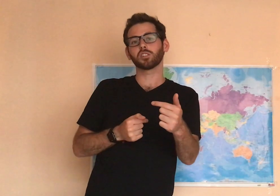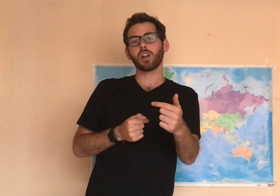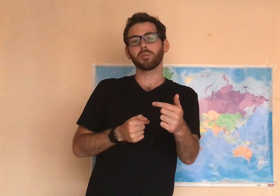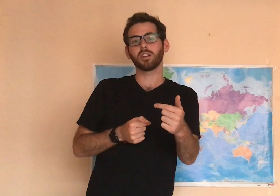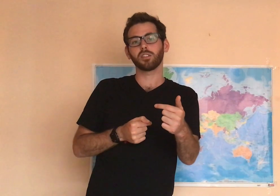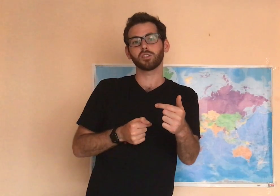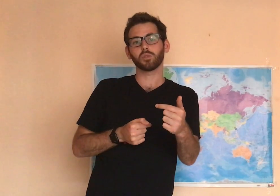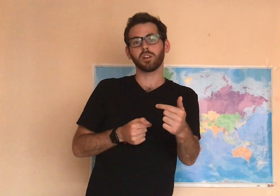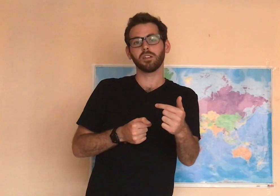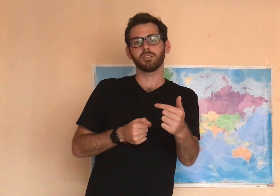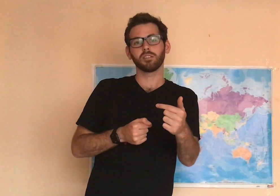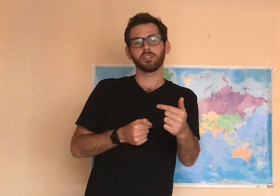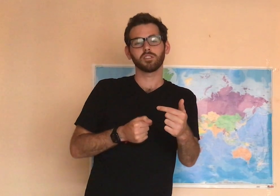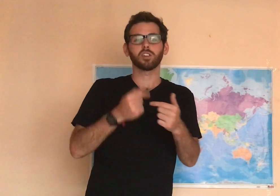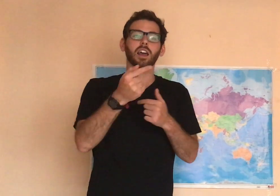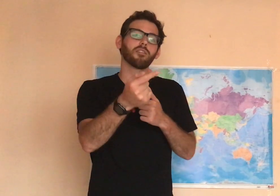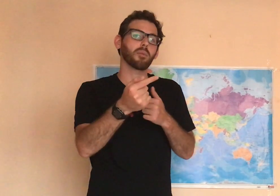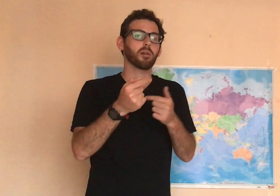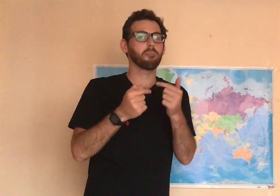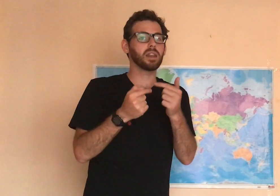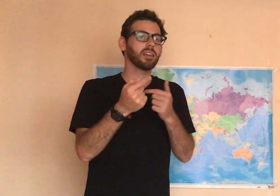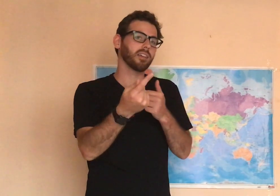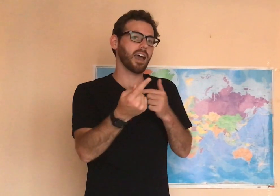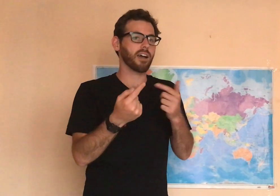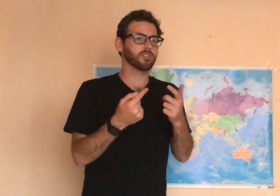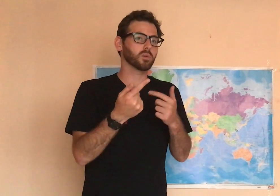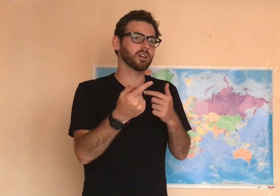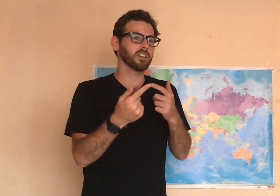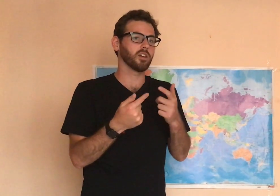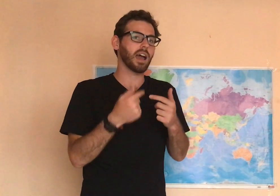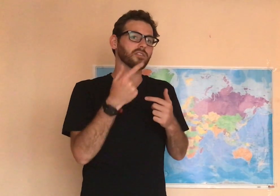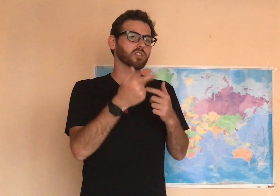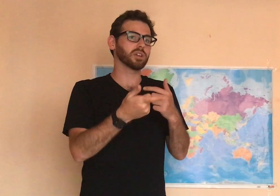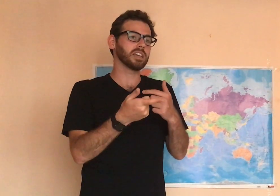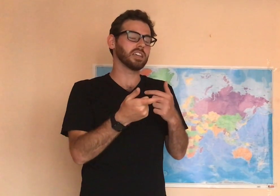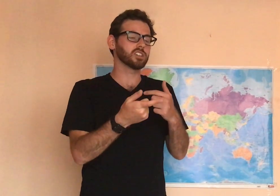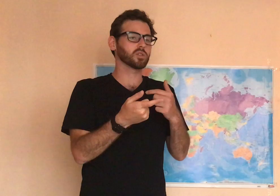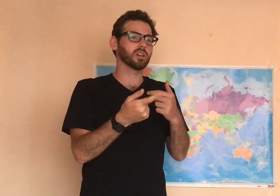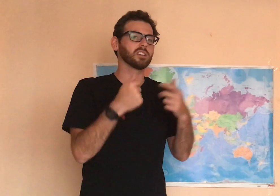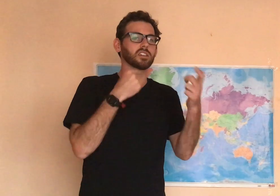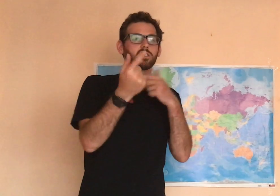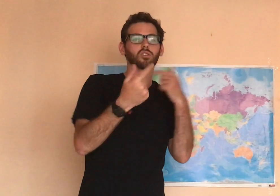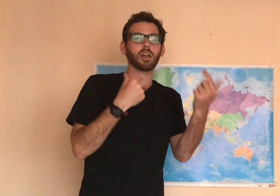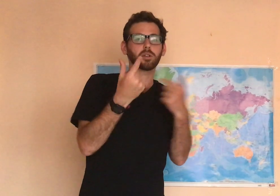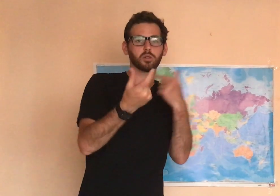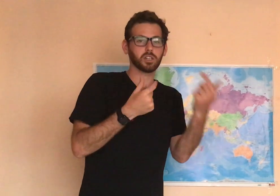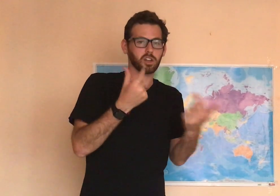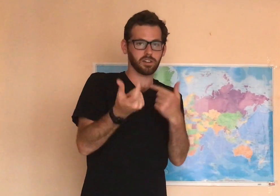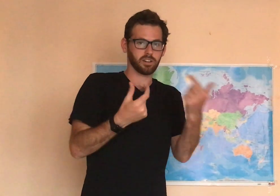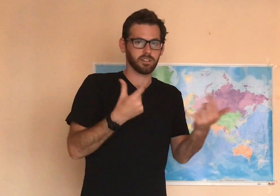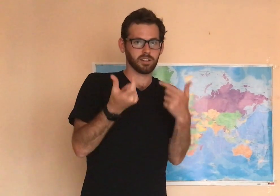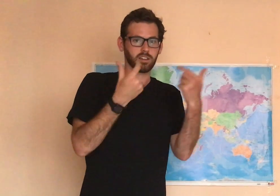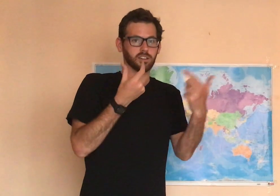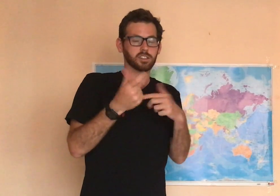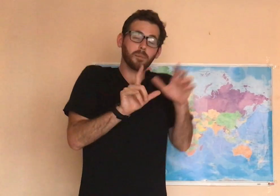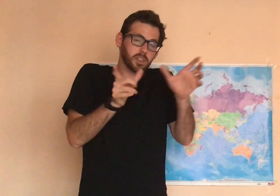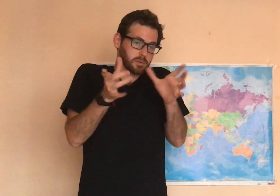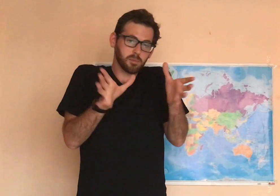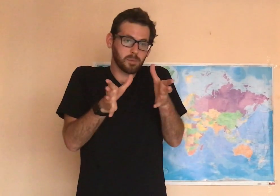describing another story. So, you're going to have about a minute after reading each story to describe it to each other. Some of them you might